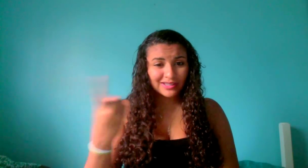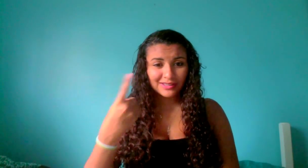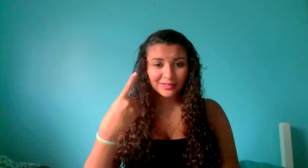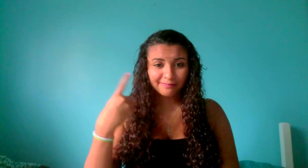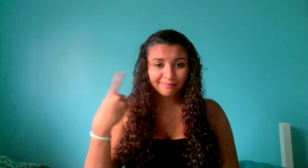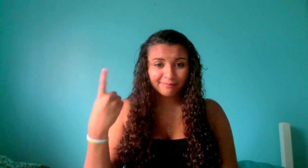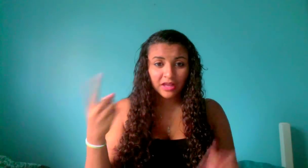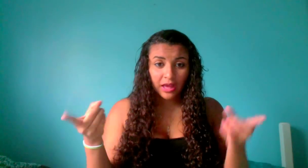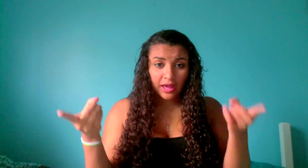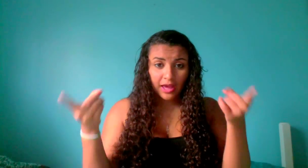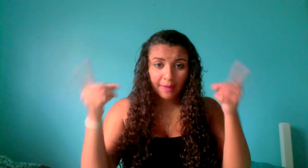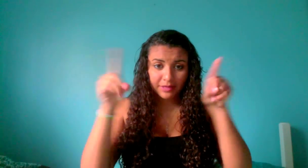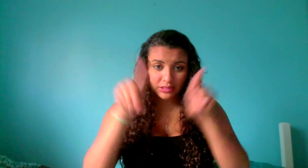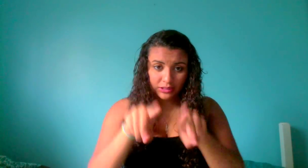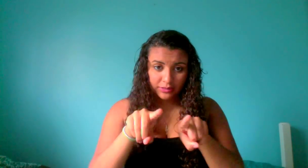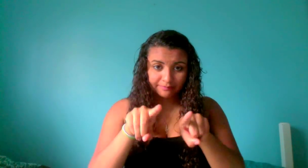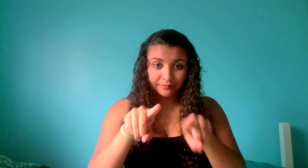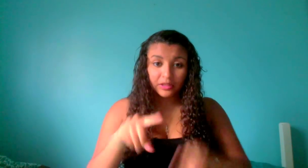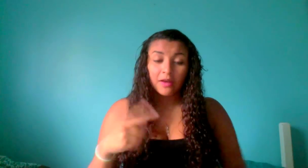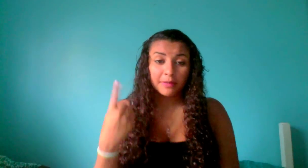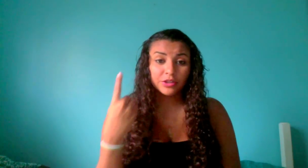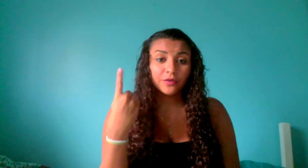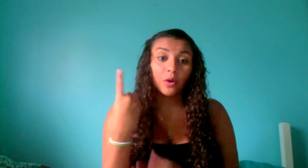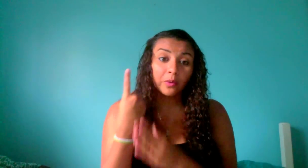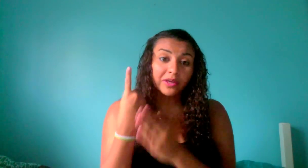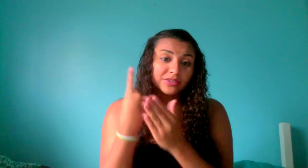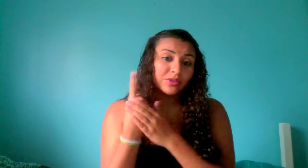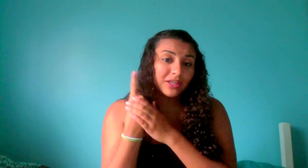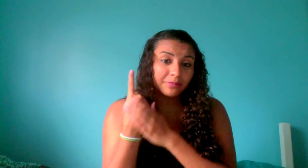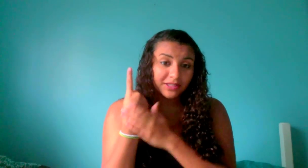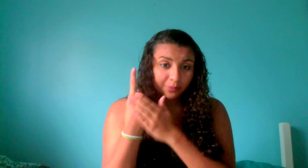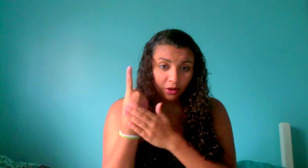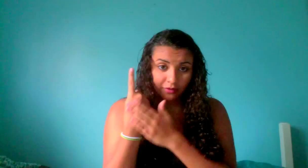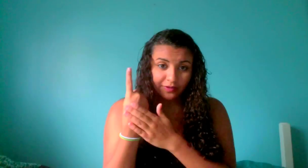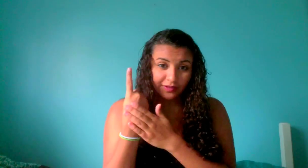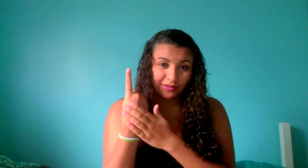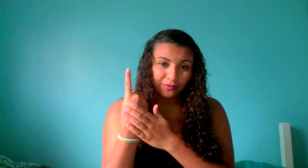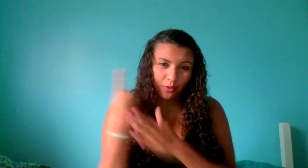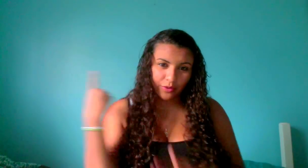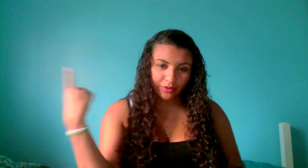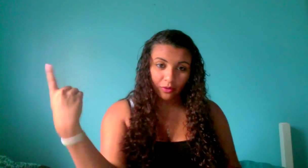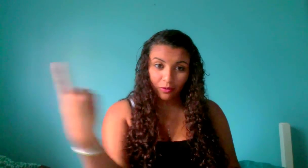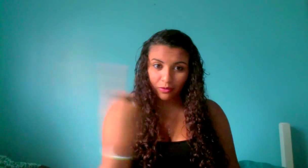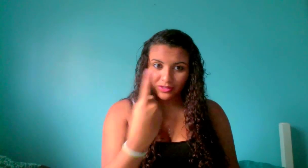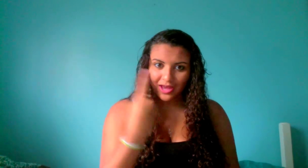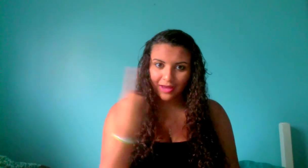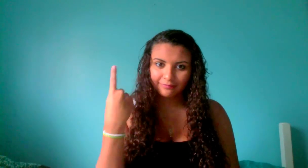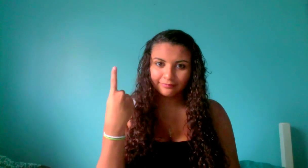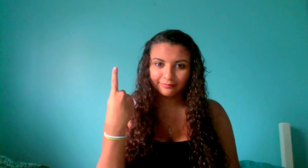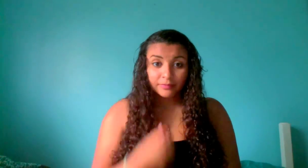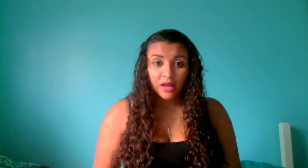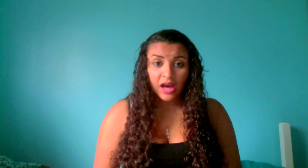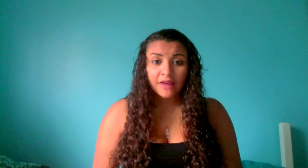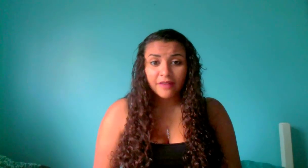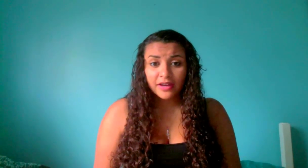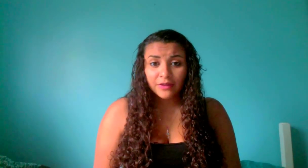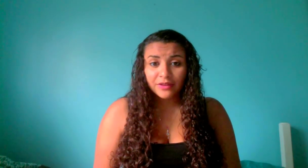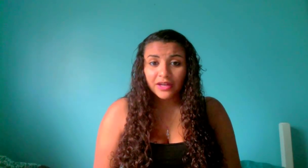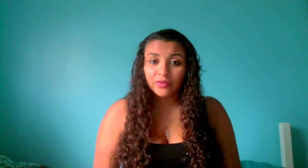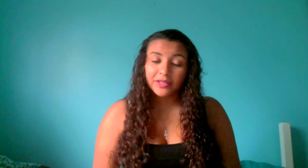happens make sure for always you keep this part facing forward the whole time i find out that everybody